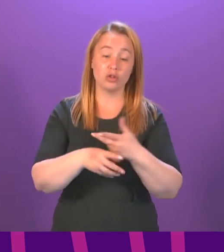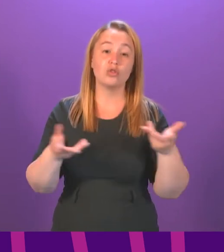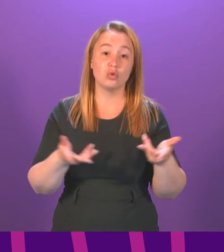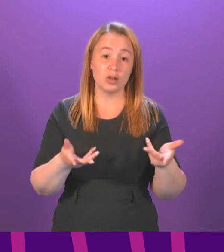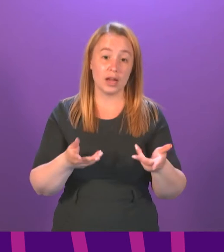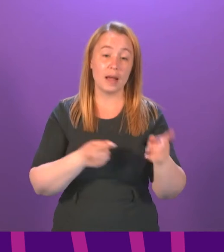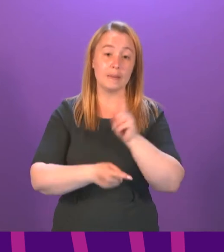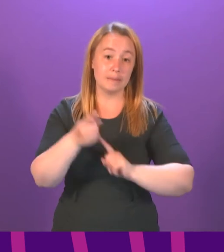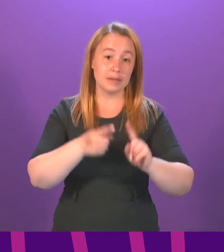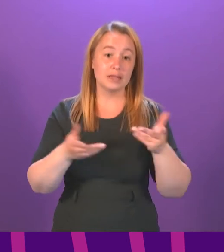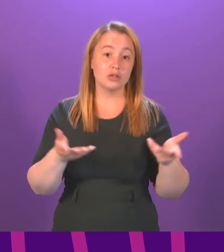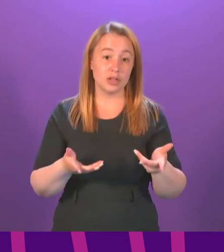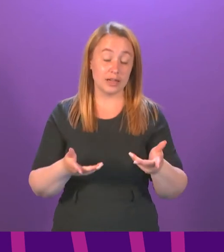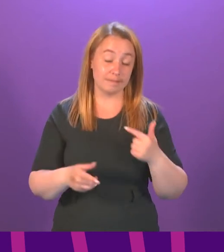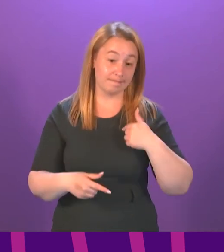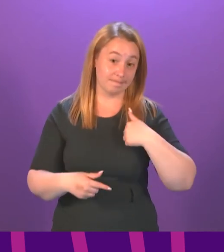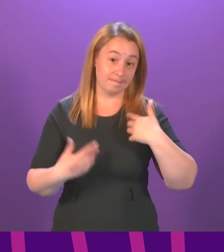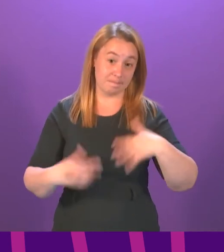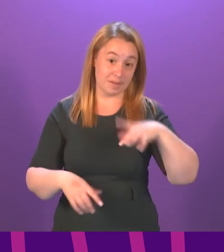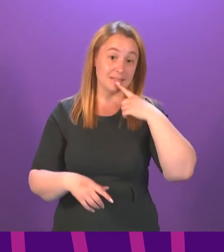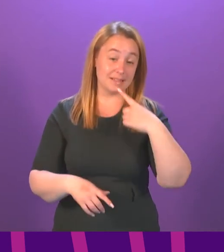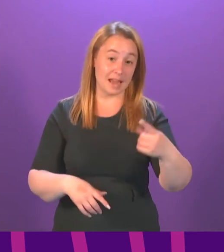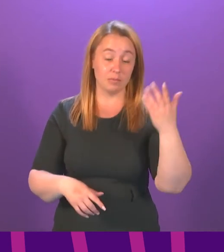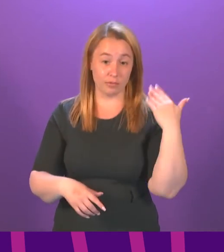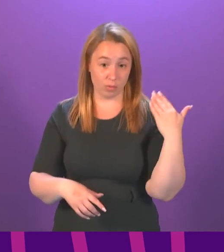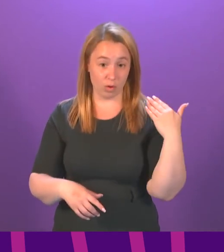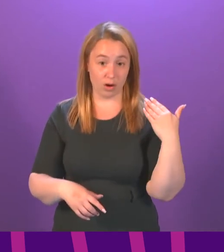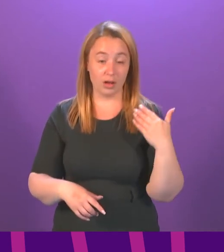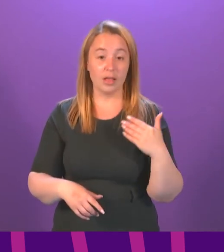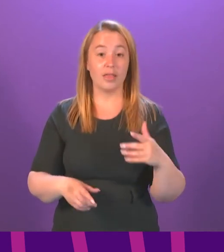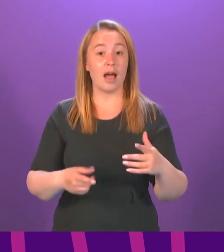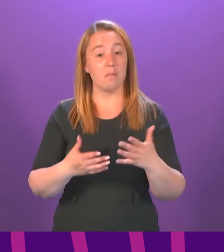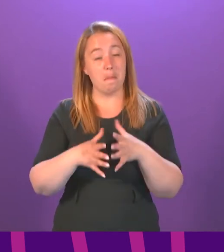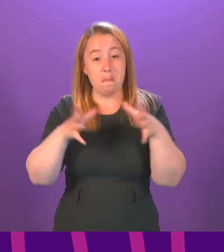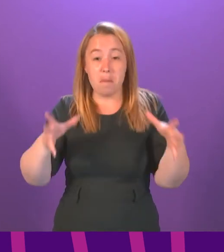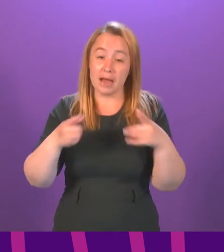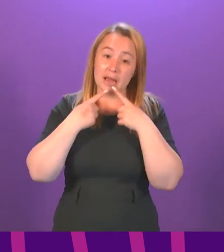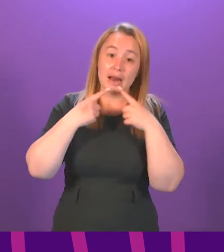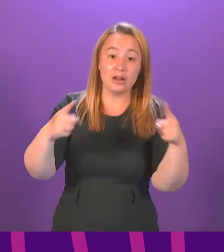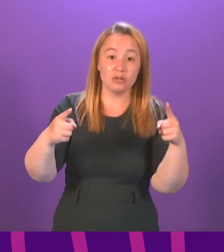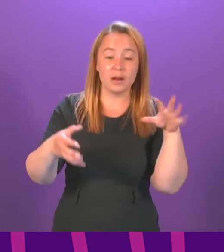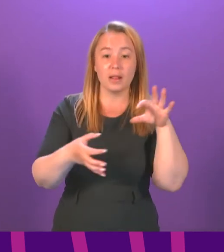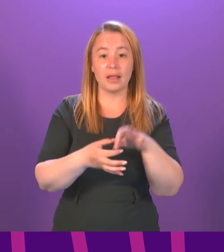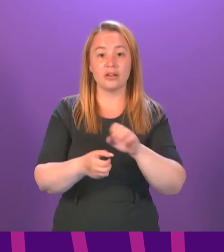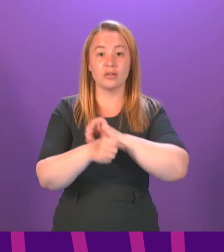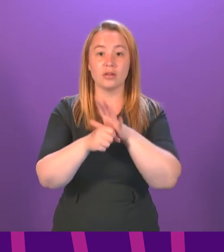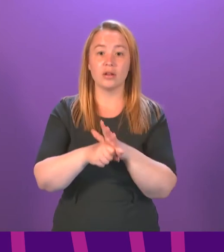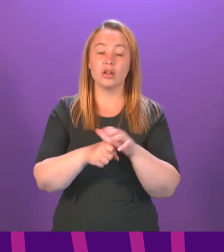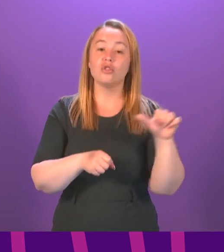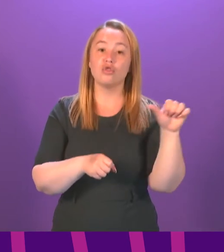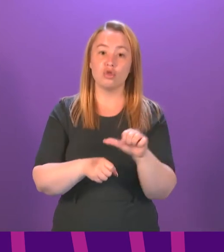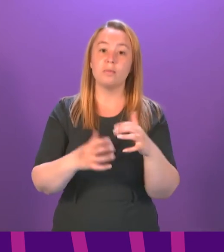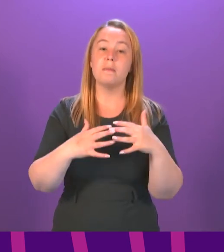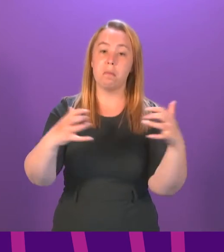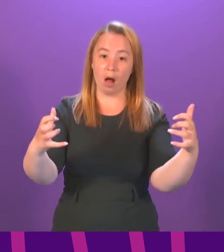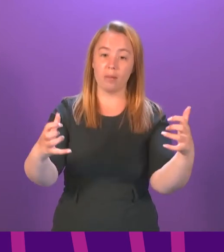And as I outlined at Bureau, it is my expectation that all substantial announcements in relation to COVID-19 are made to